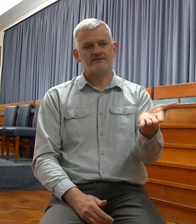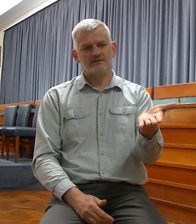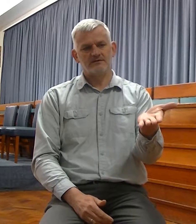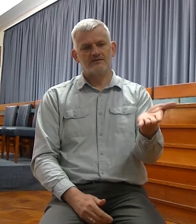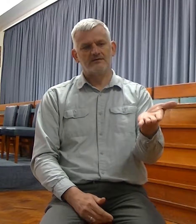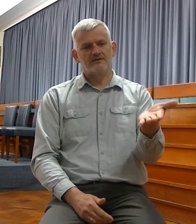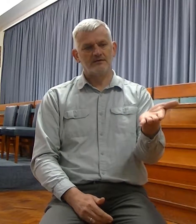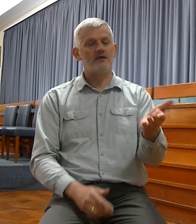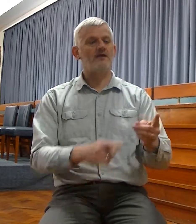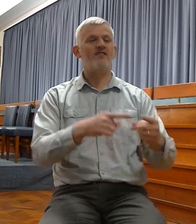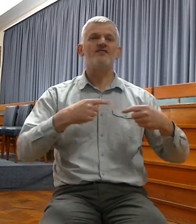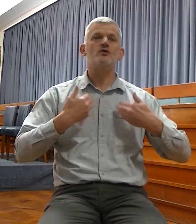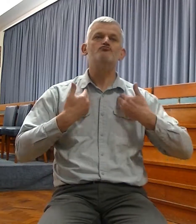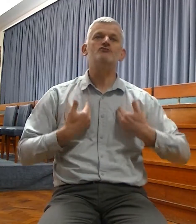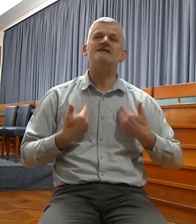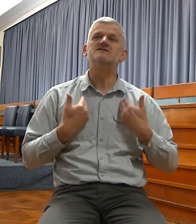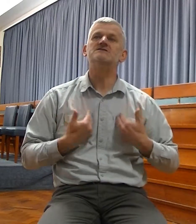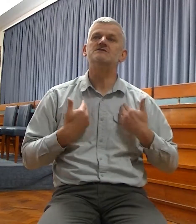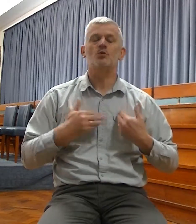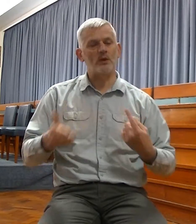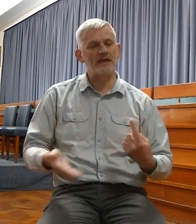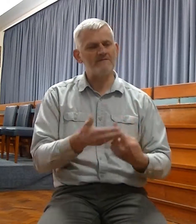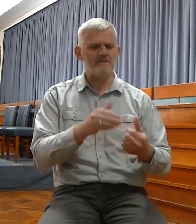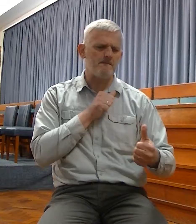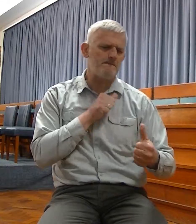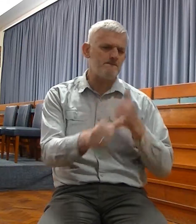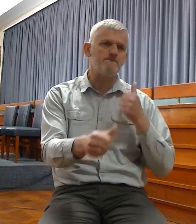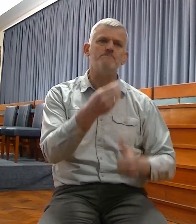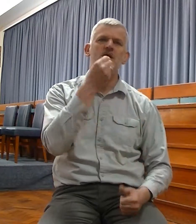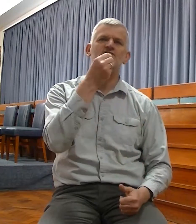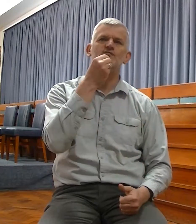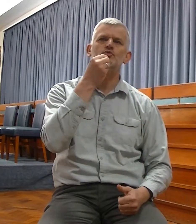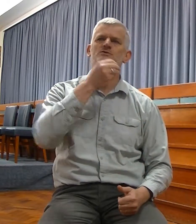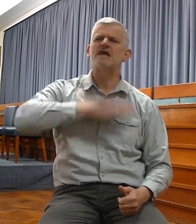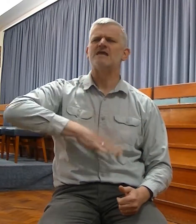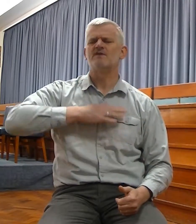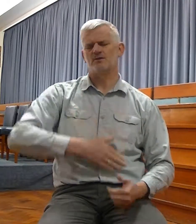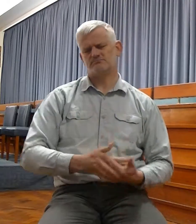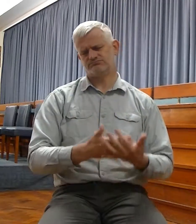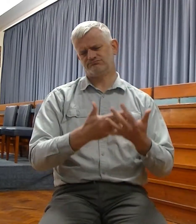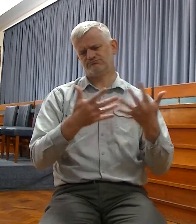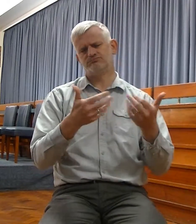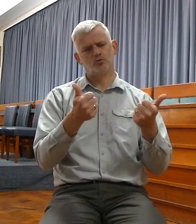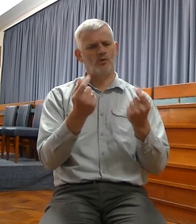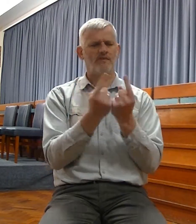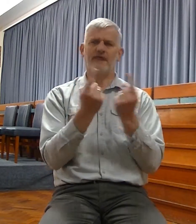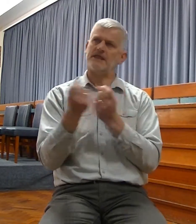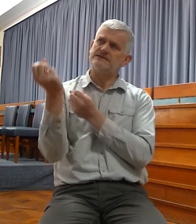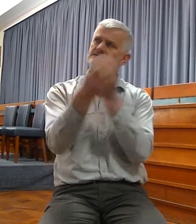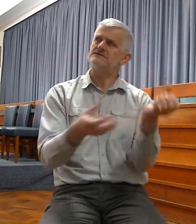priests with fatness, and my people shall be satisfied with my goodness, said the Lord.